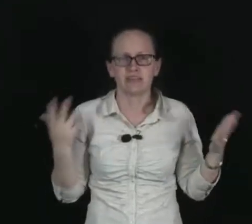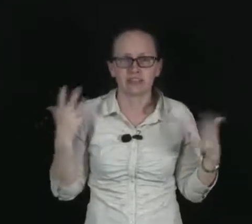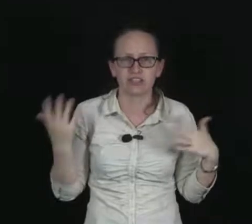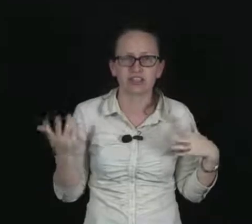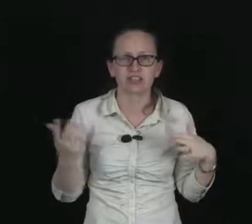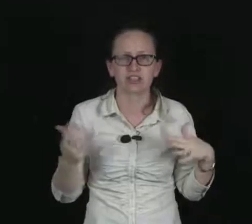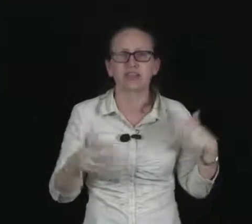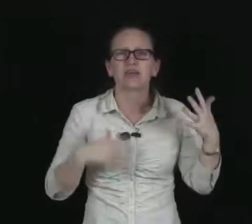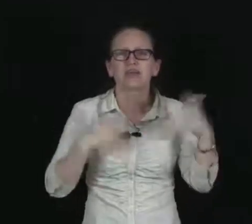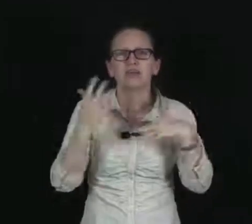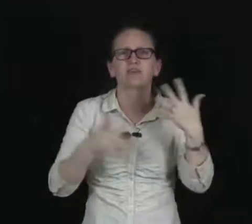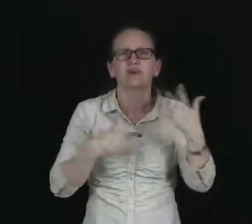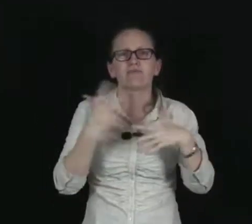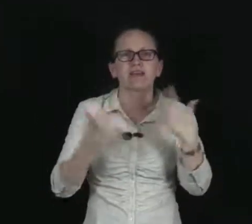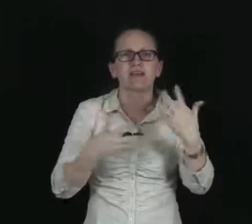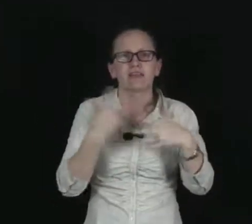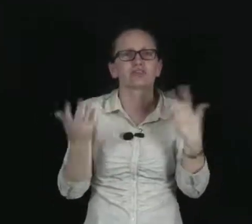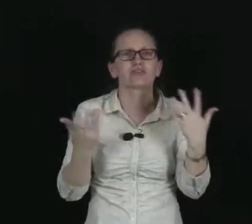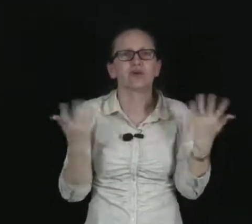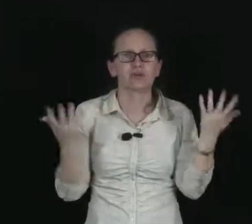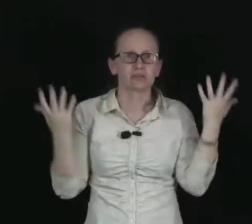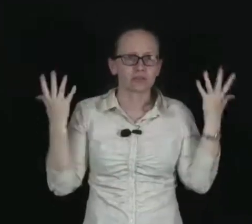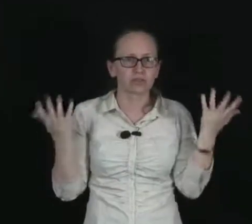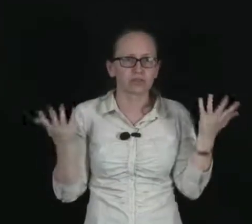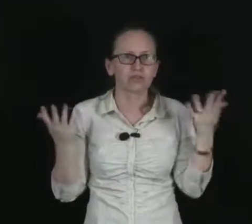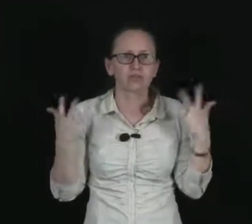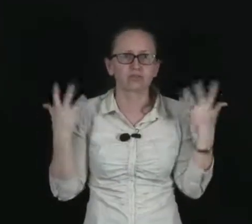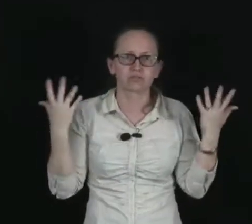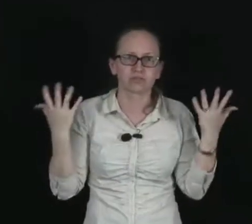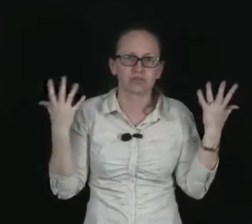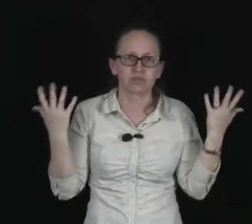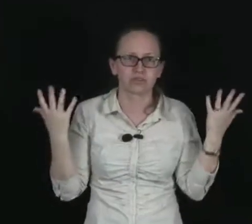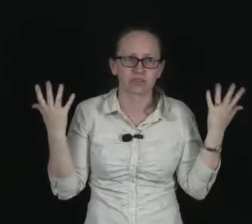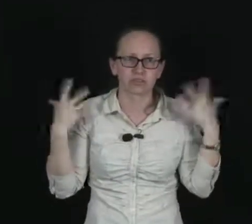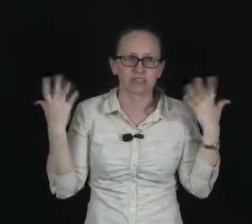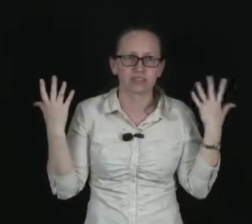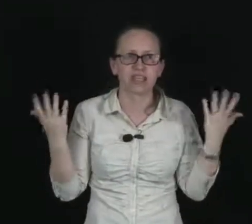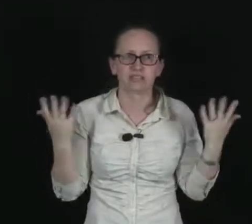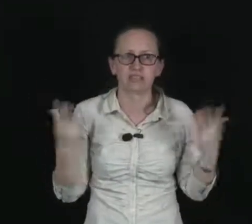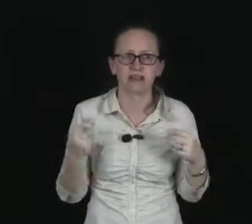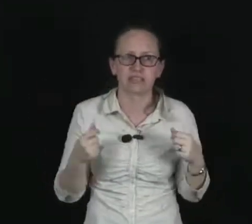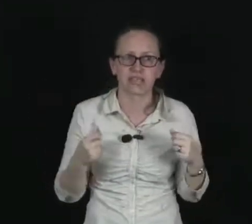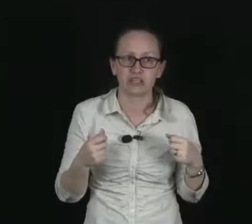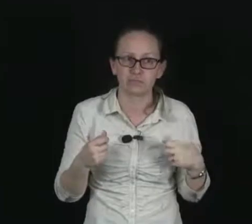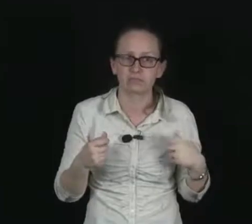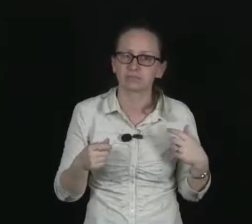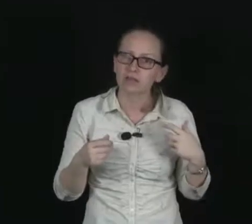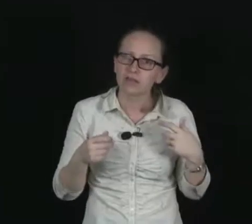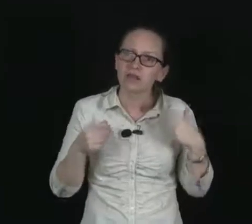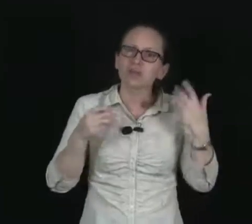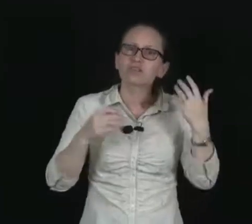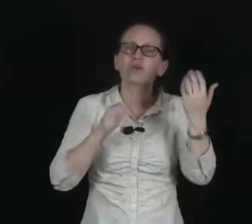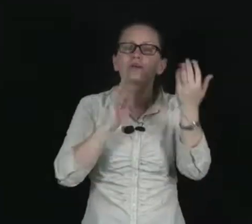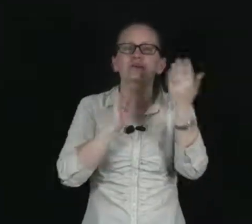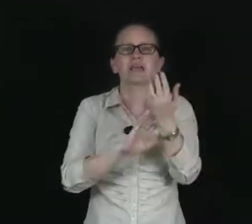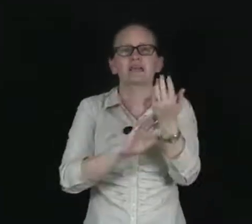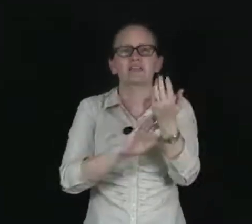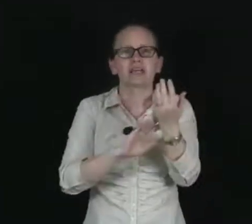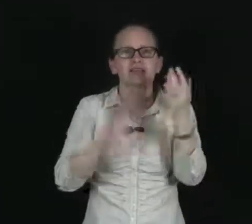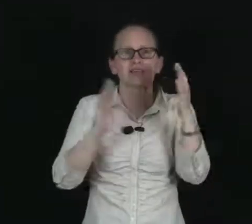injection, then you've got a fairly strong source in order to detect the radiation. So you get injected.